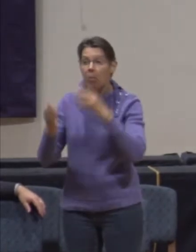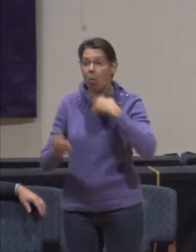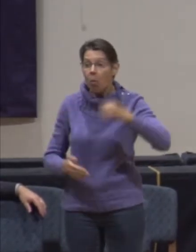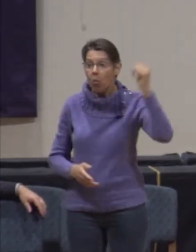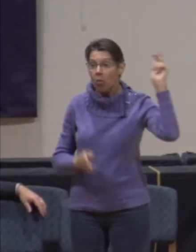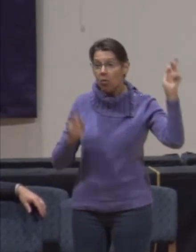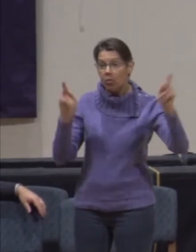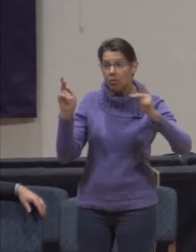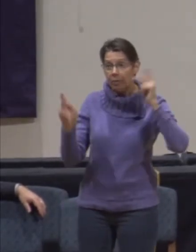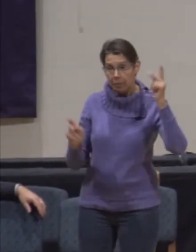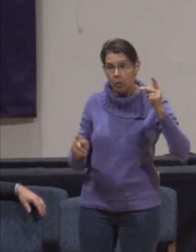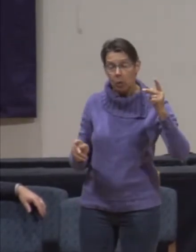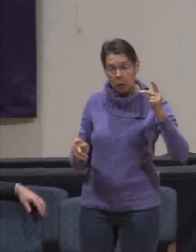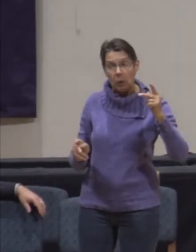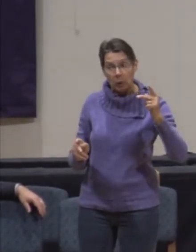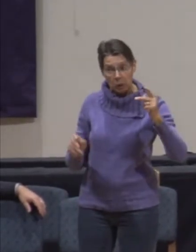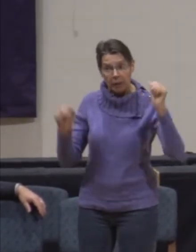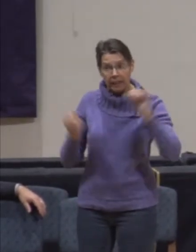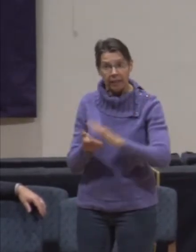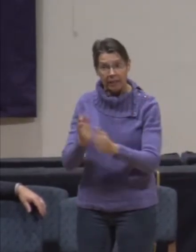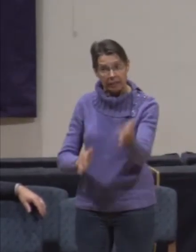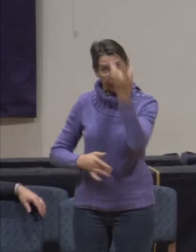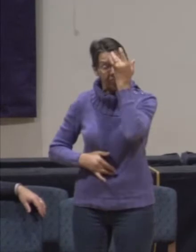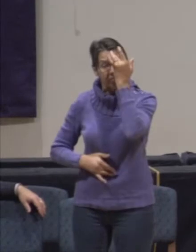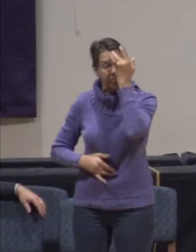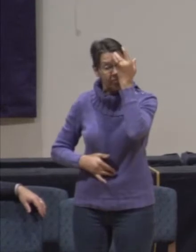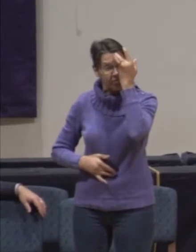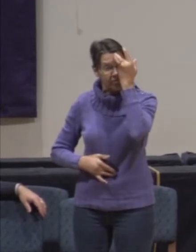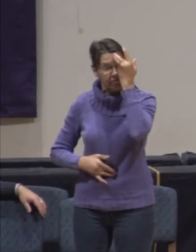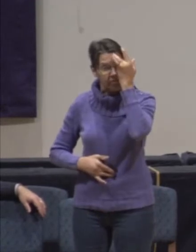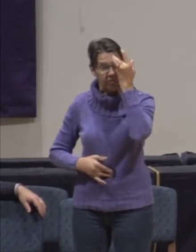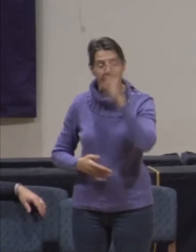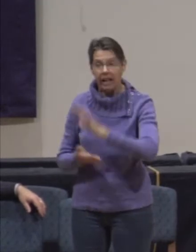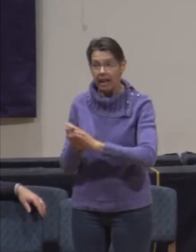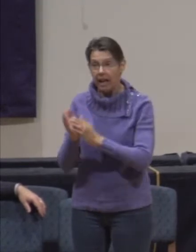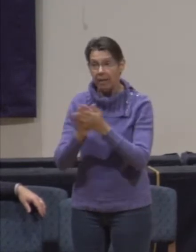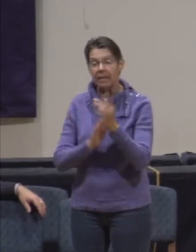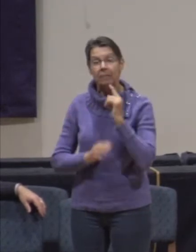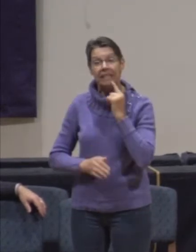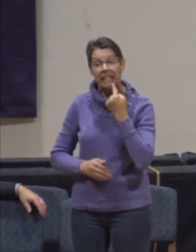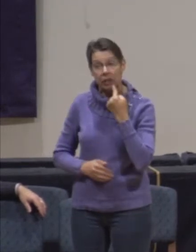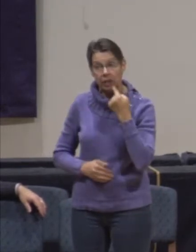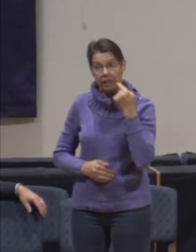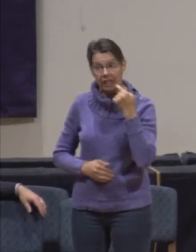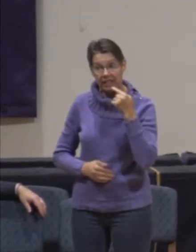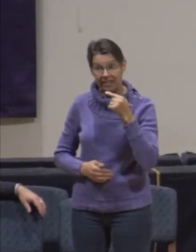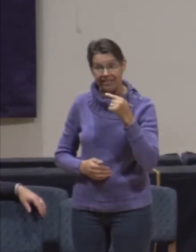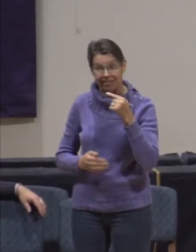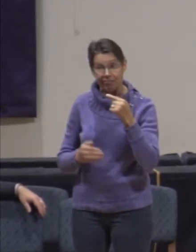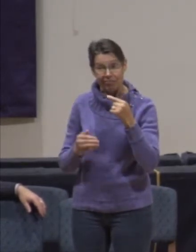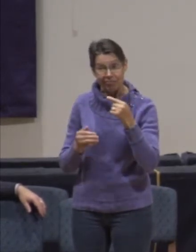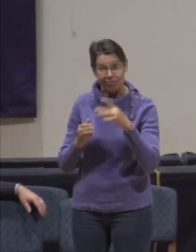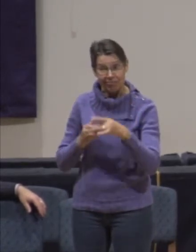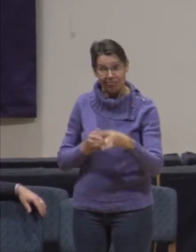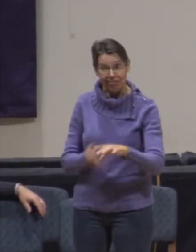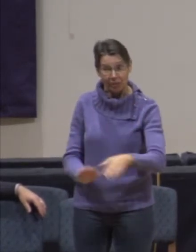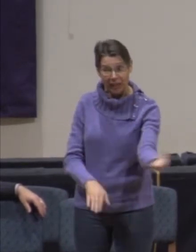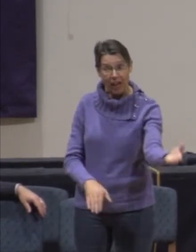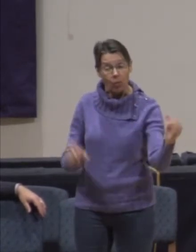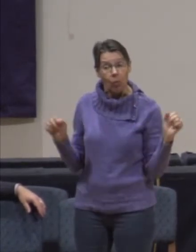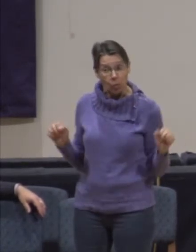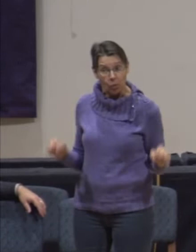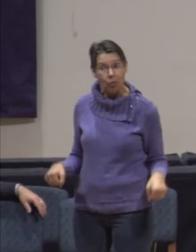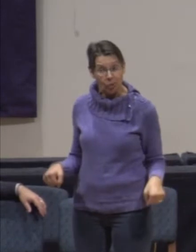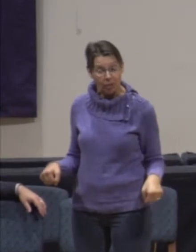are at higher risk of this virus becoming serious even unto death. And are